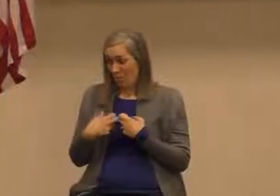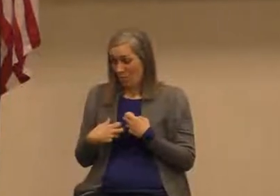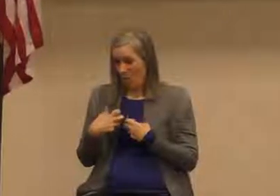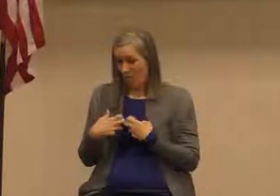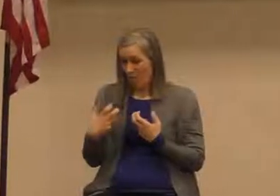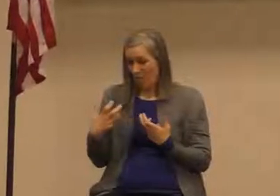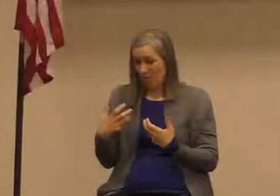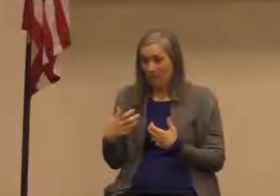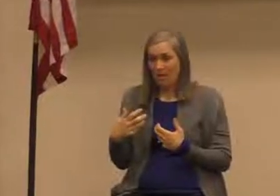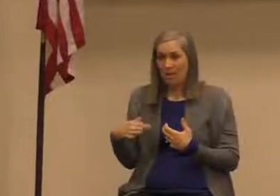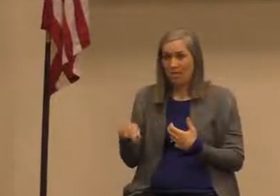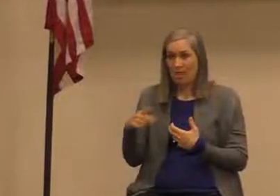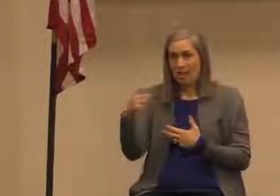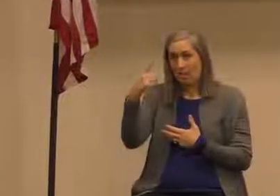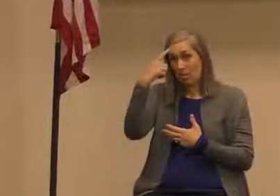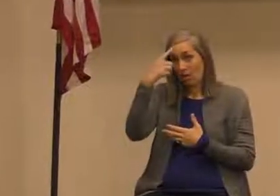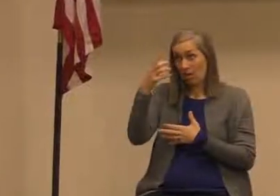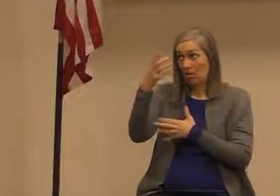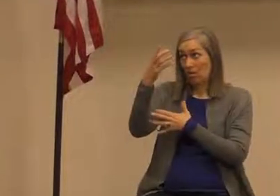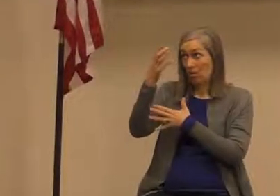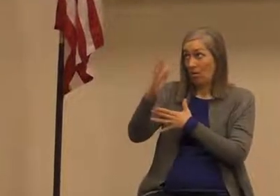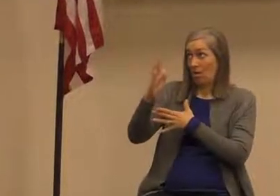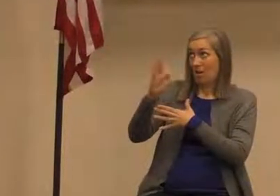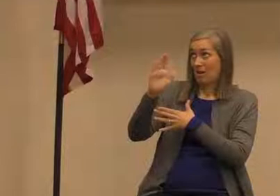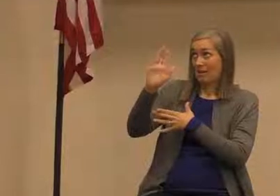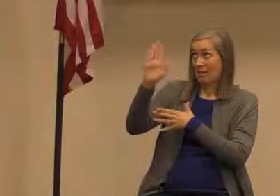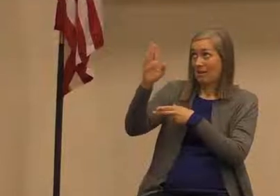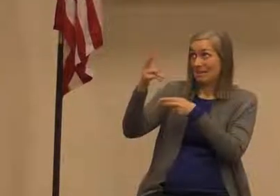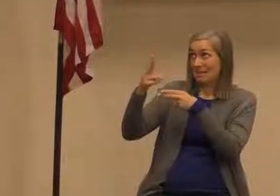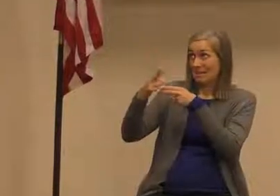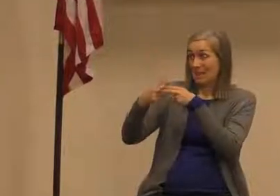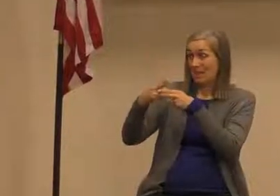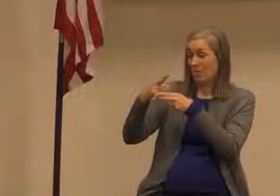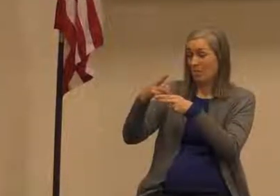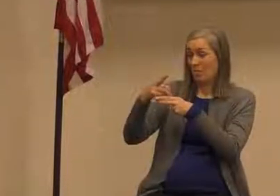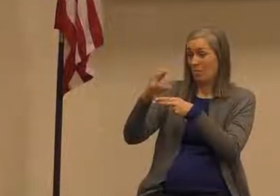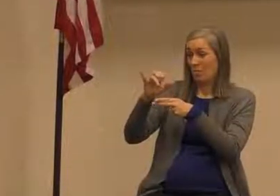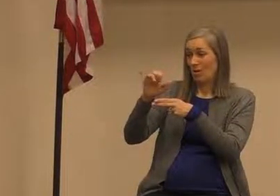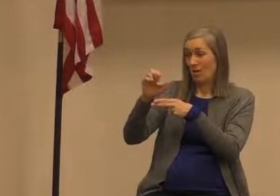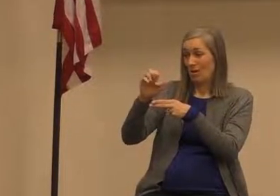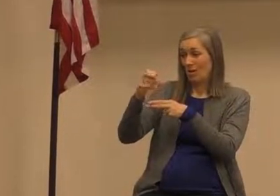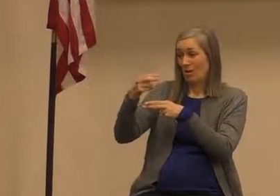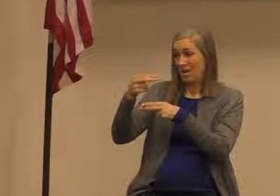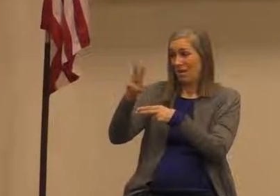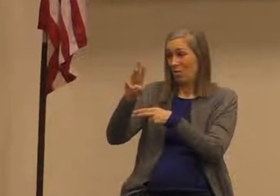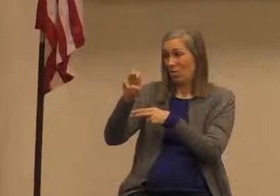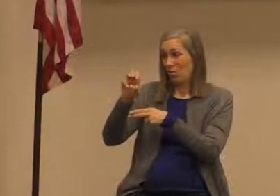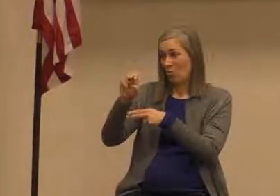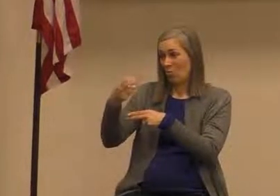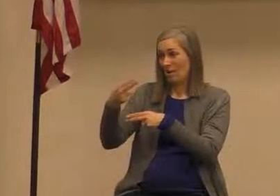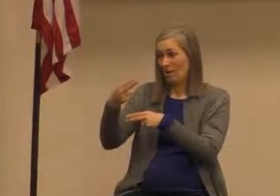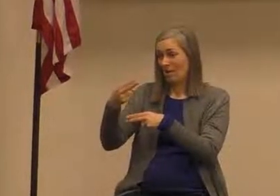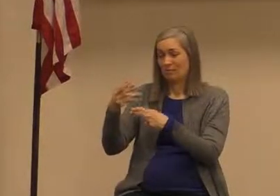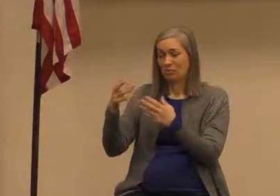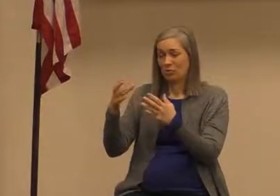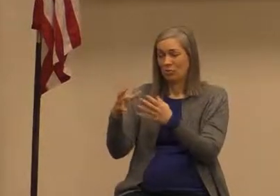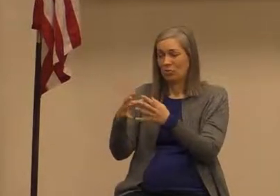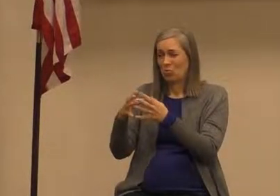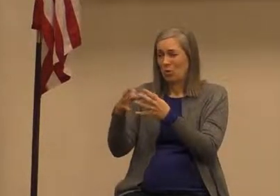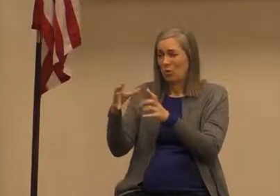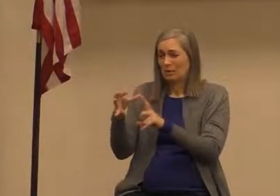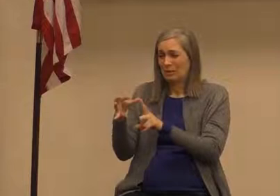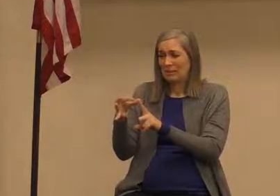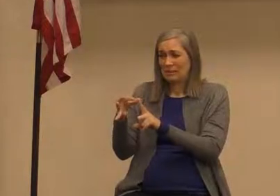they considered the name of God Yahweh sacred so sacred that they avoided